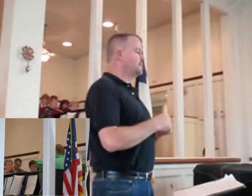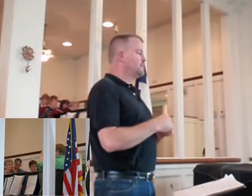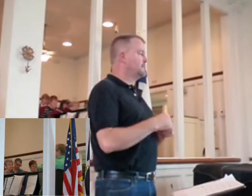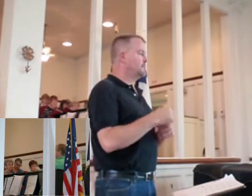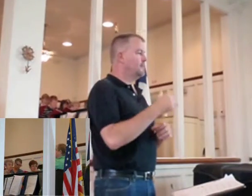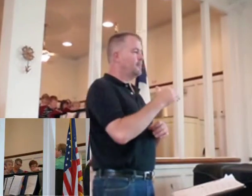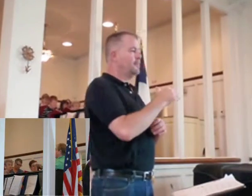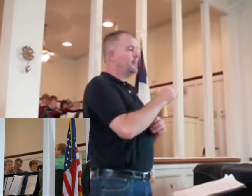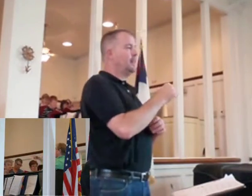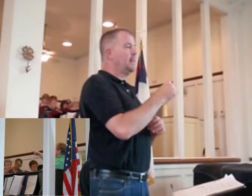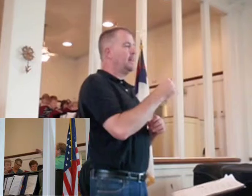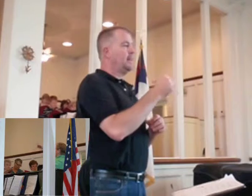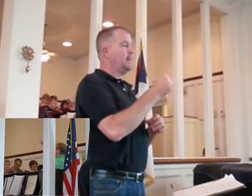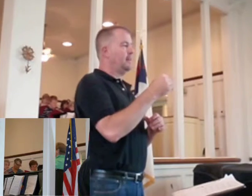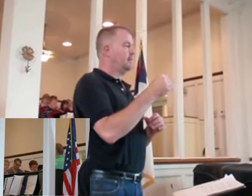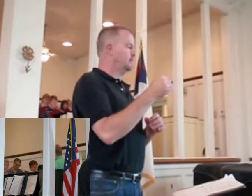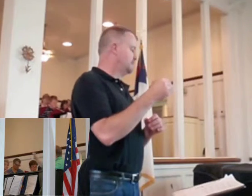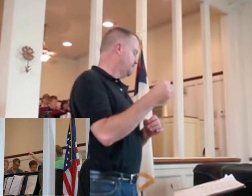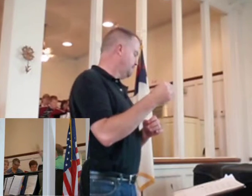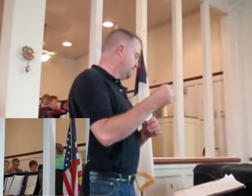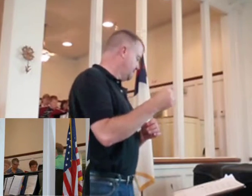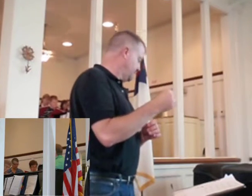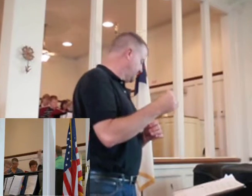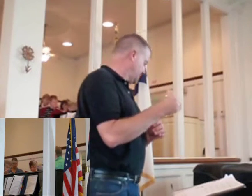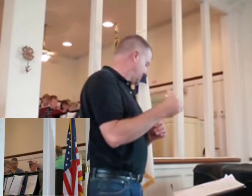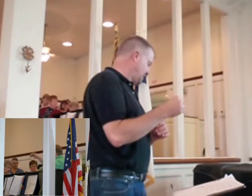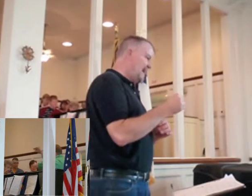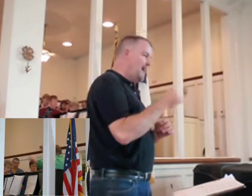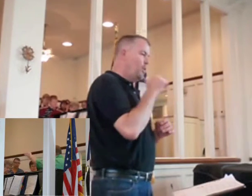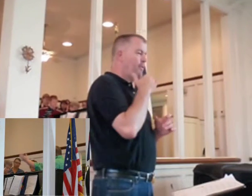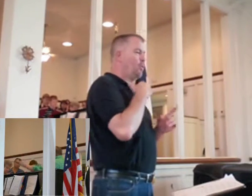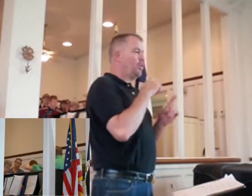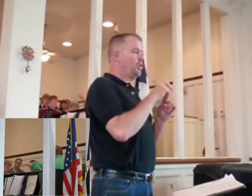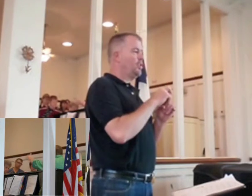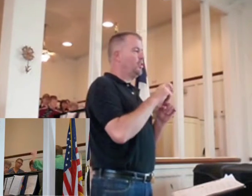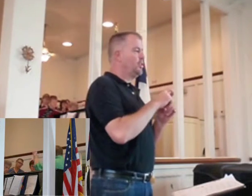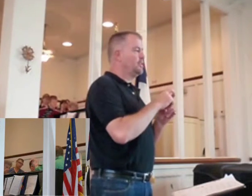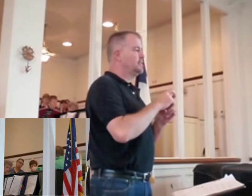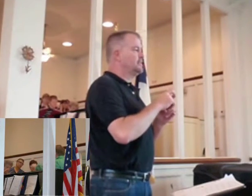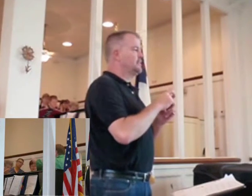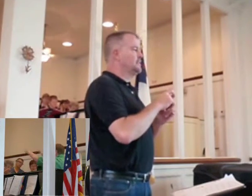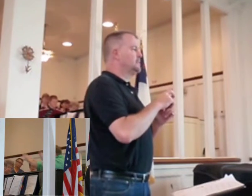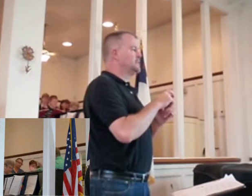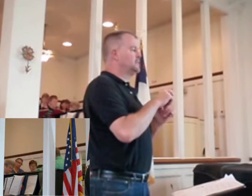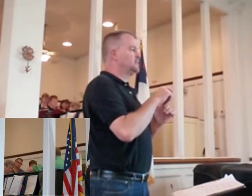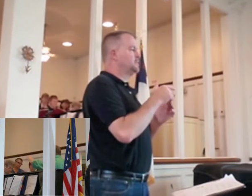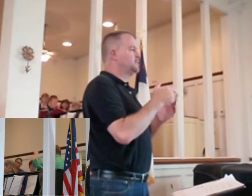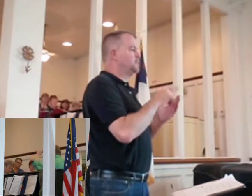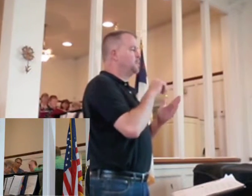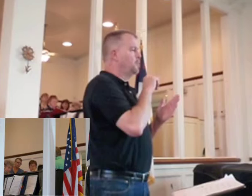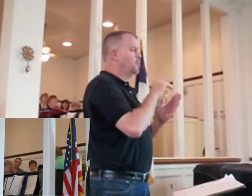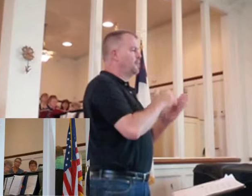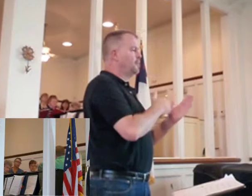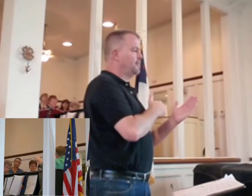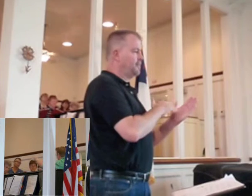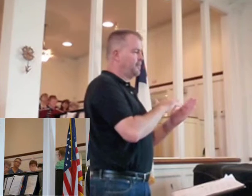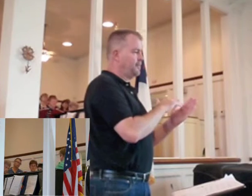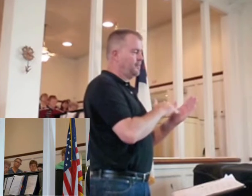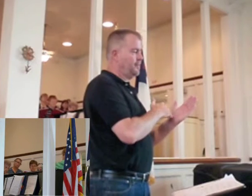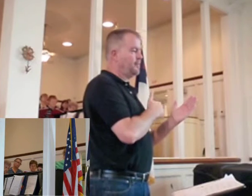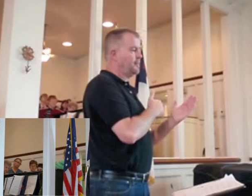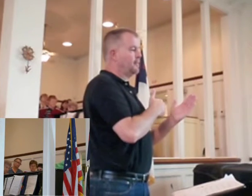the throne yet may sway, and the